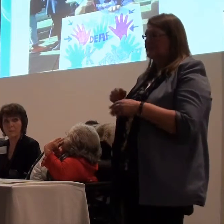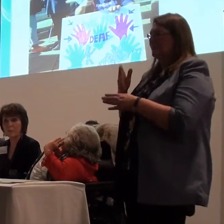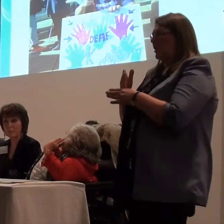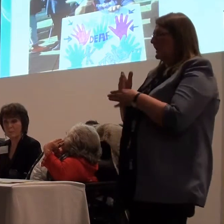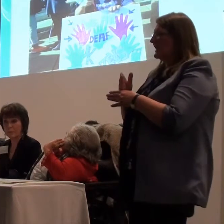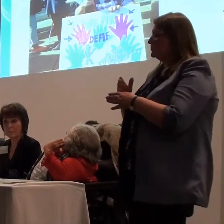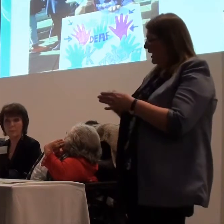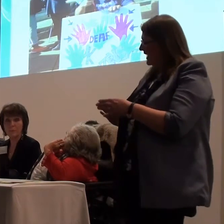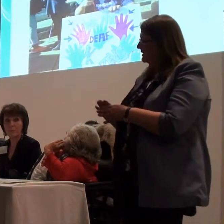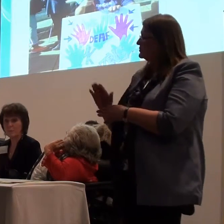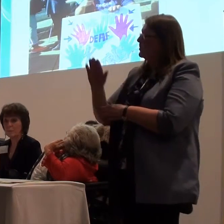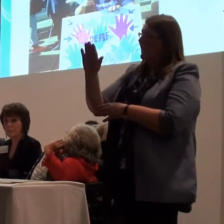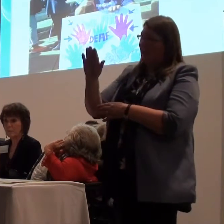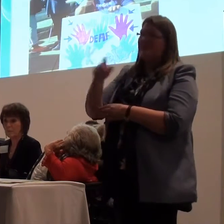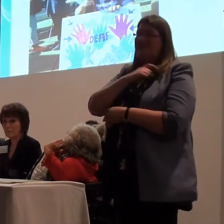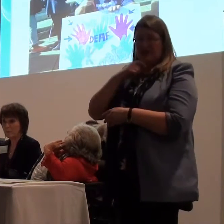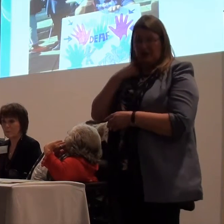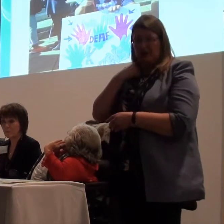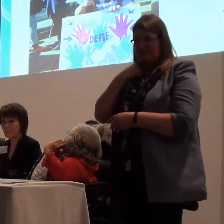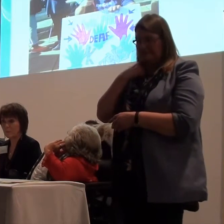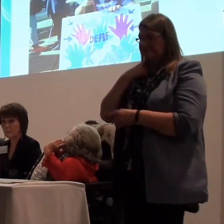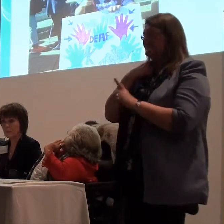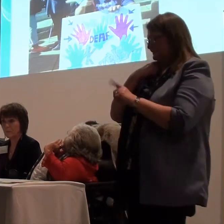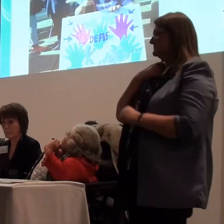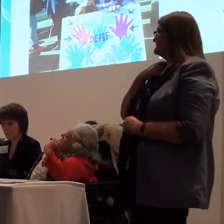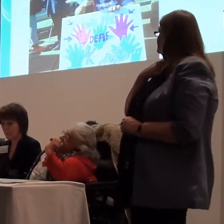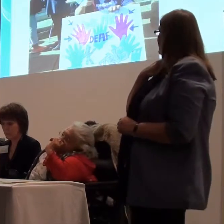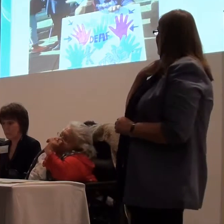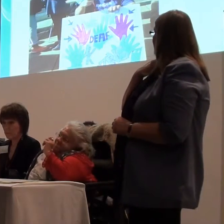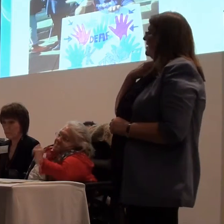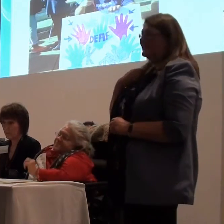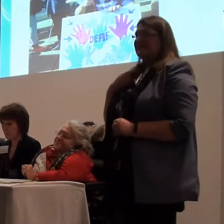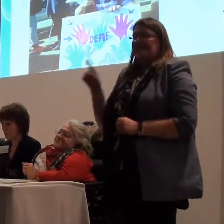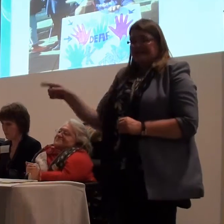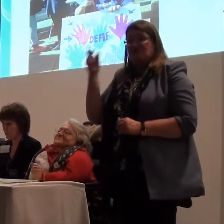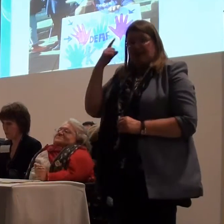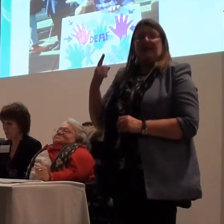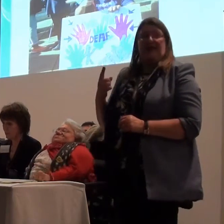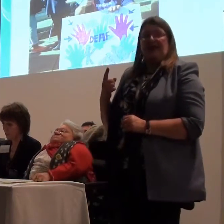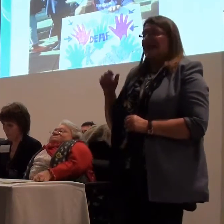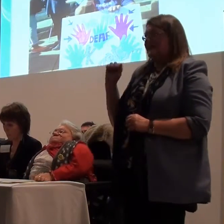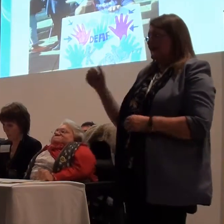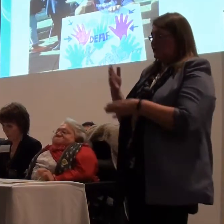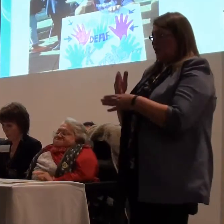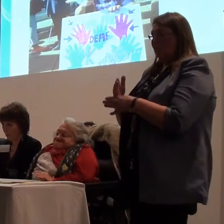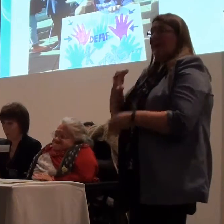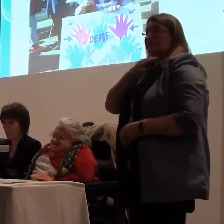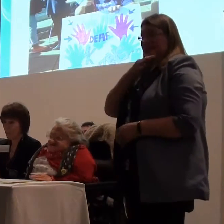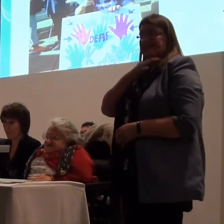Correct. Correct. Correct. Oh, sorry. He's working his way here to becoming a priest. And he's realized that his